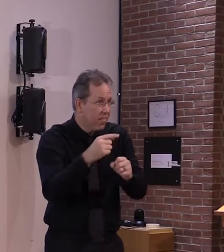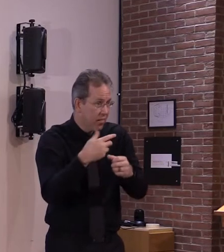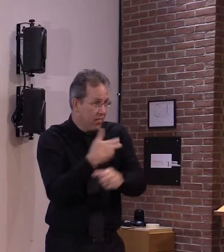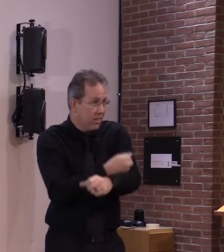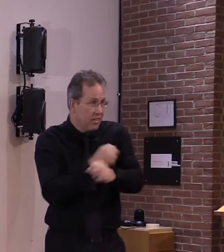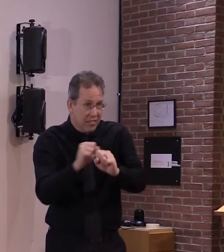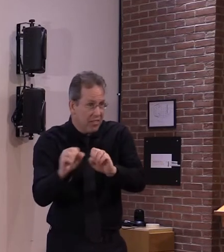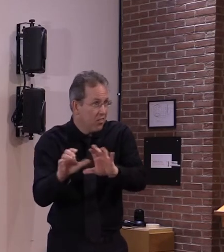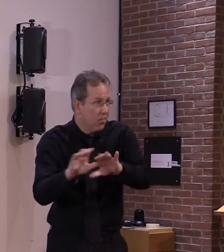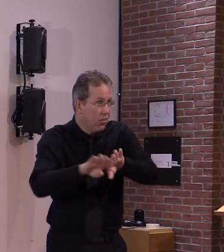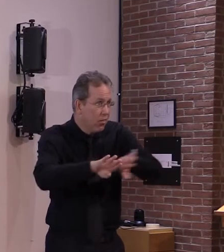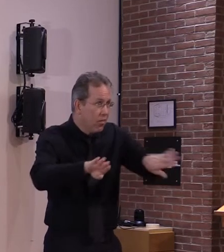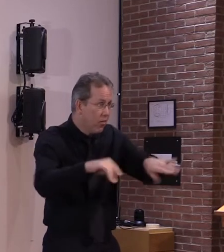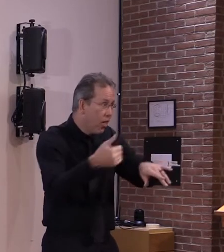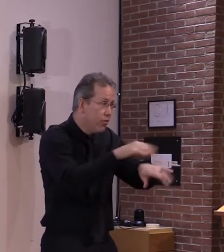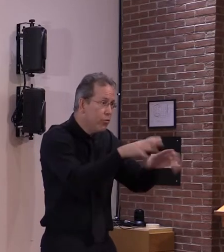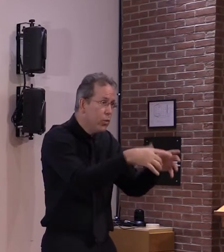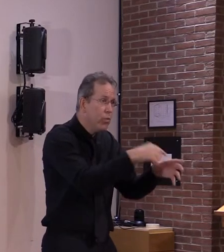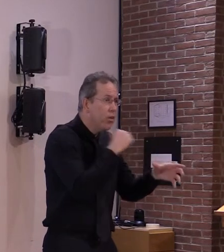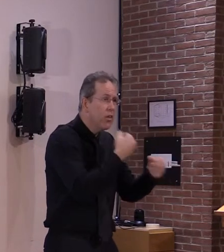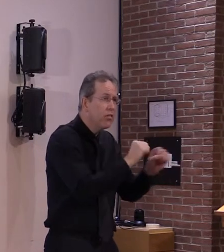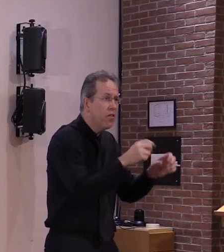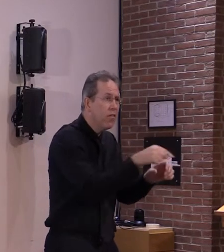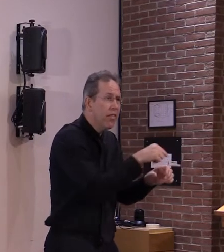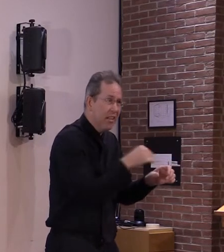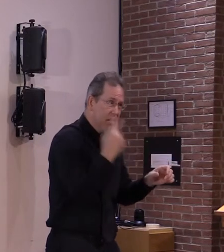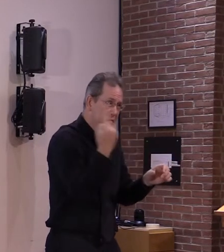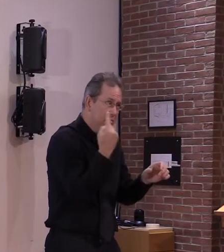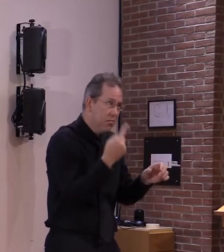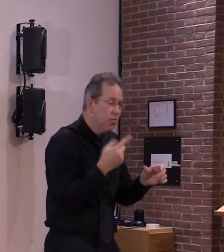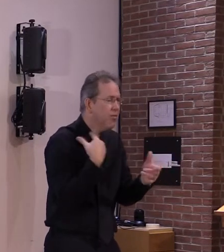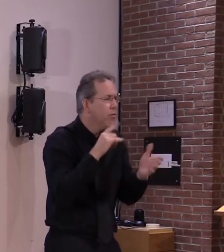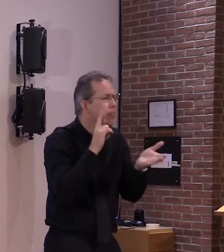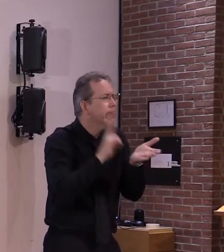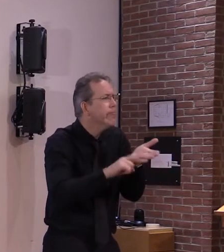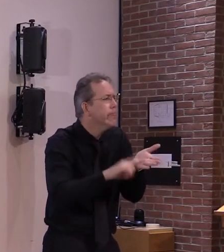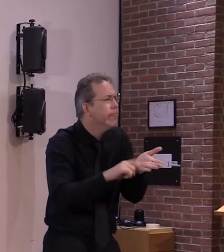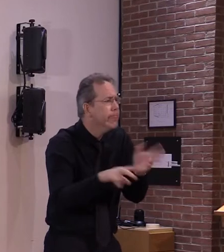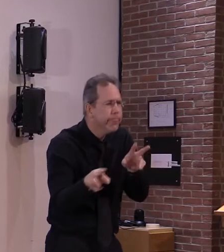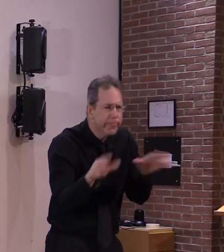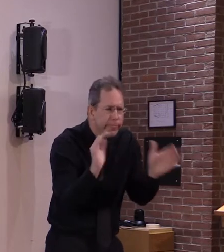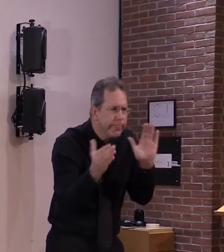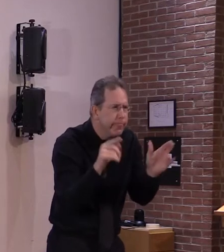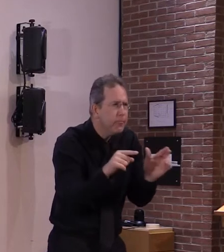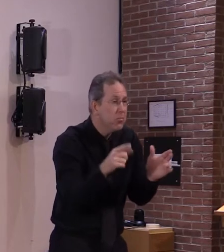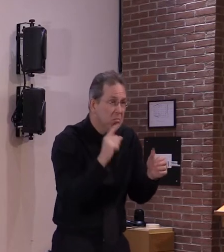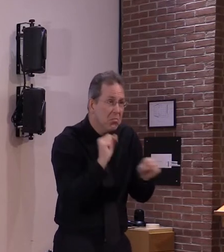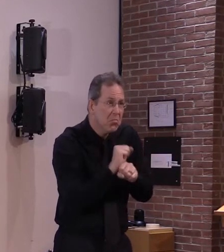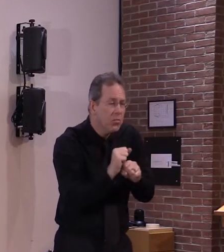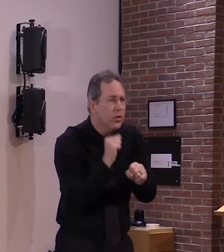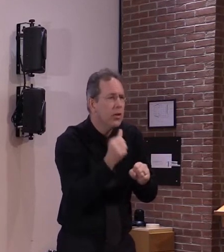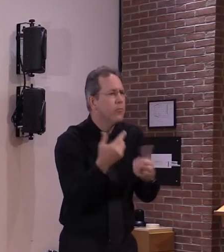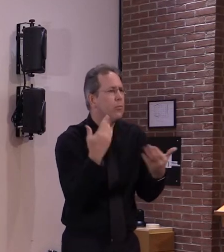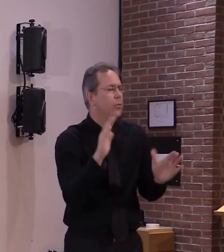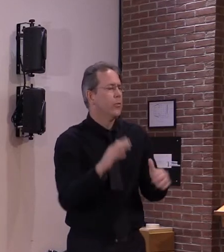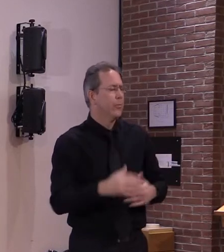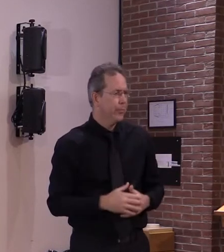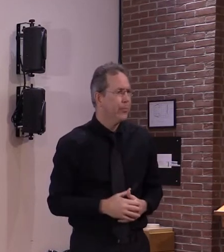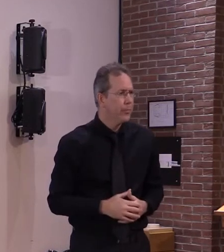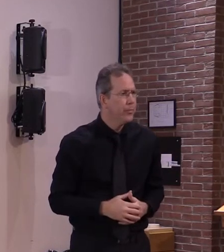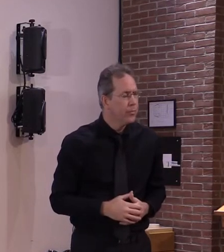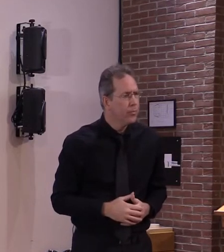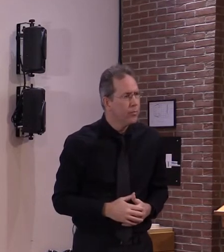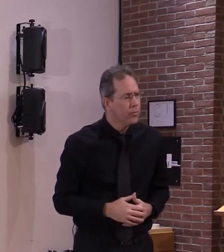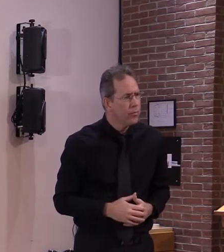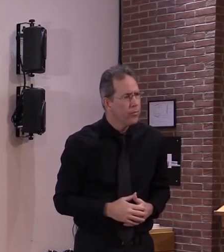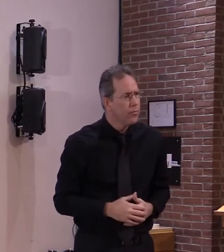unlikely it is that you can transmit the virus when you're ill when you're uh when you're when you've been vaccinated sorry uh so